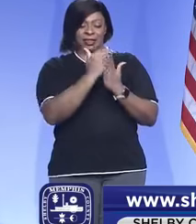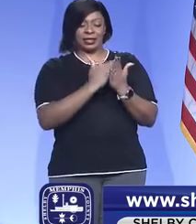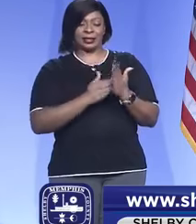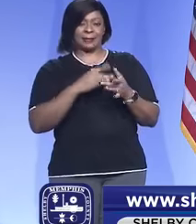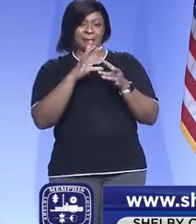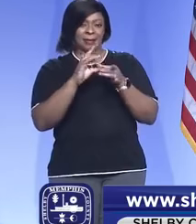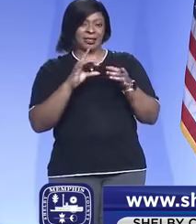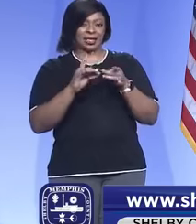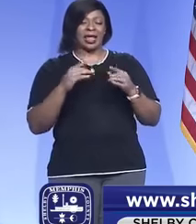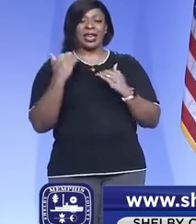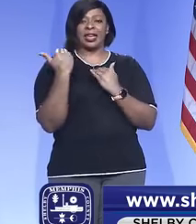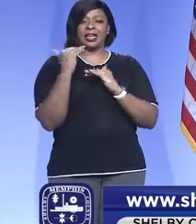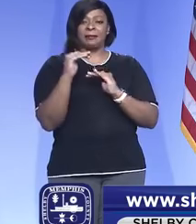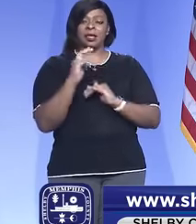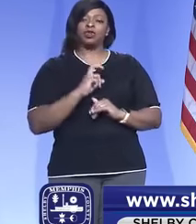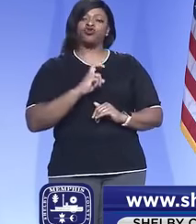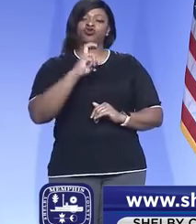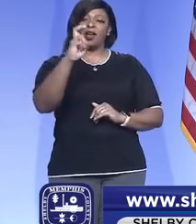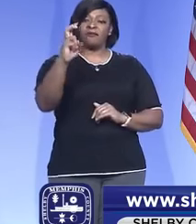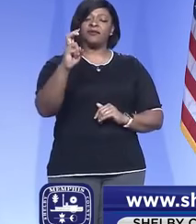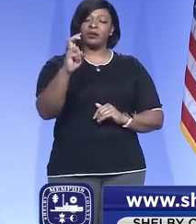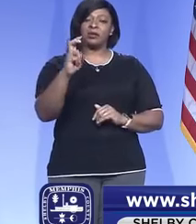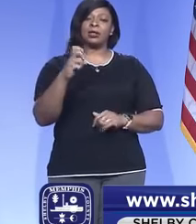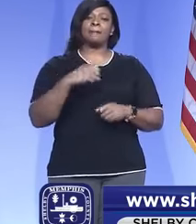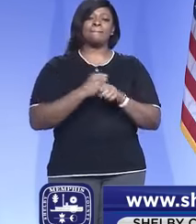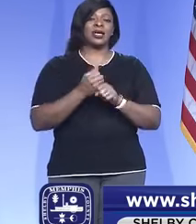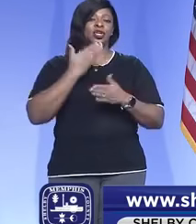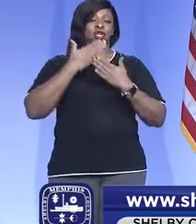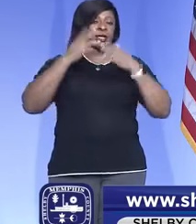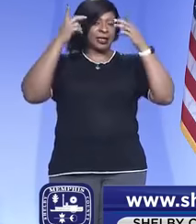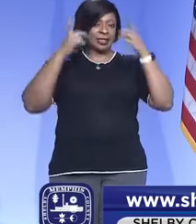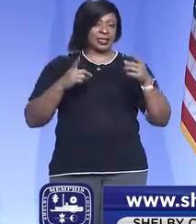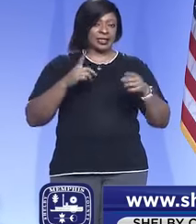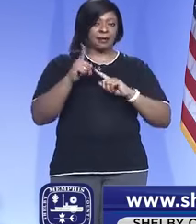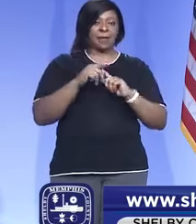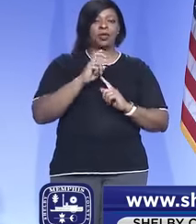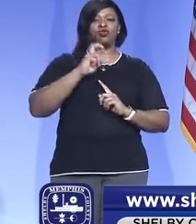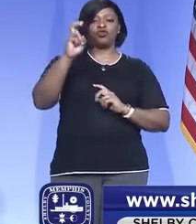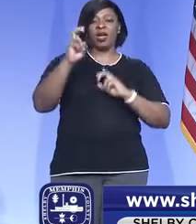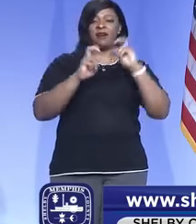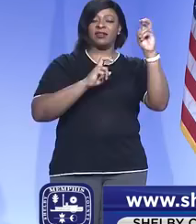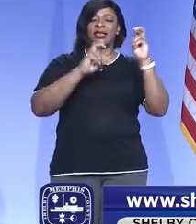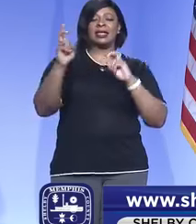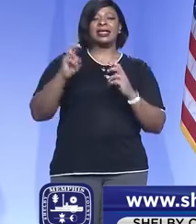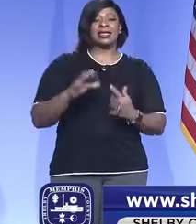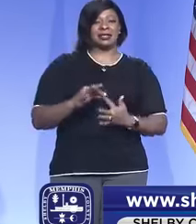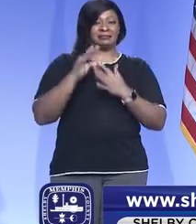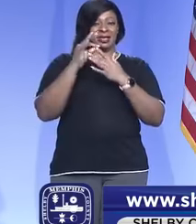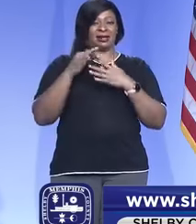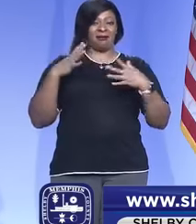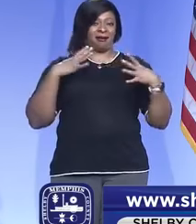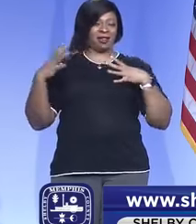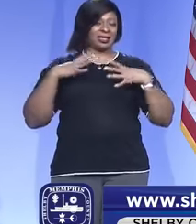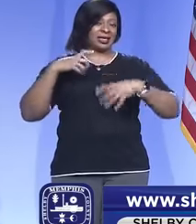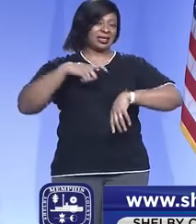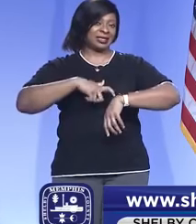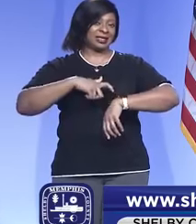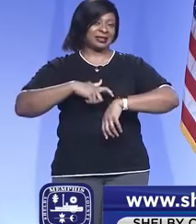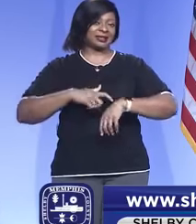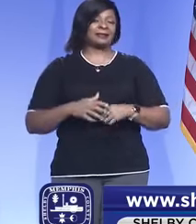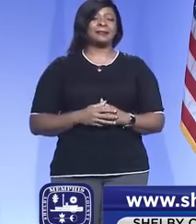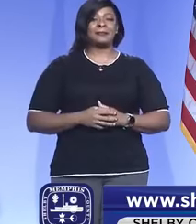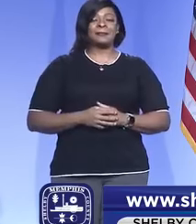limiting travel. Really making decisions about travel, particularly as we move into the holiday season.